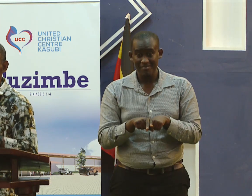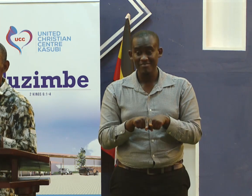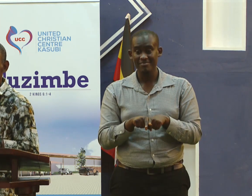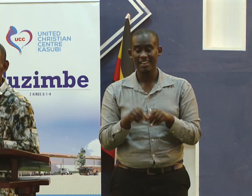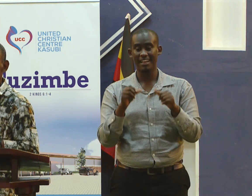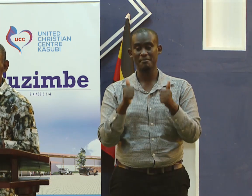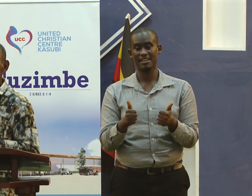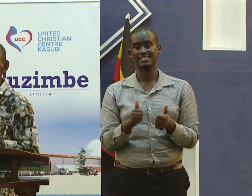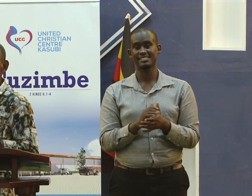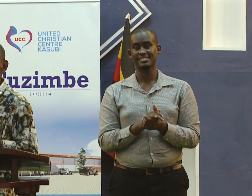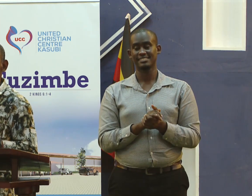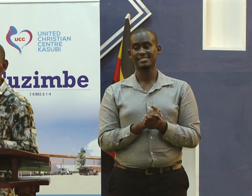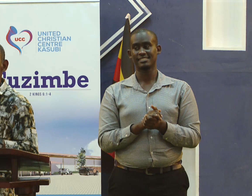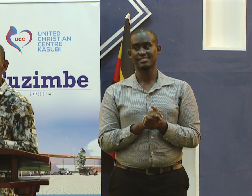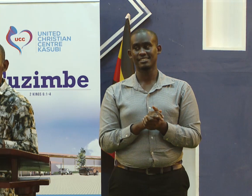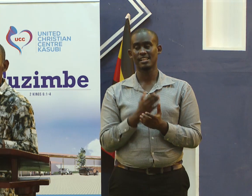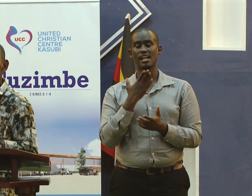amen amen